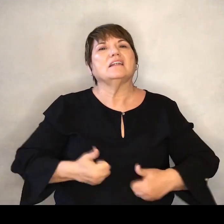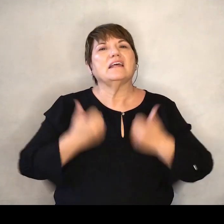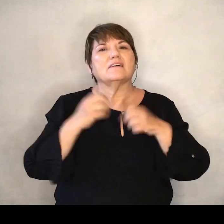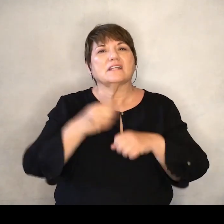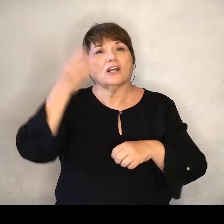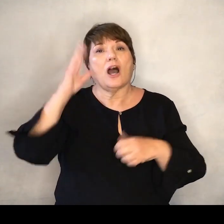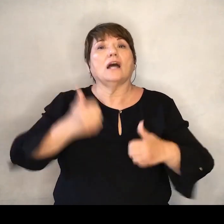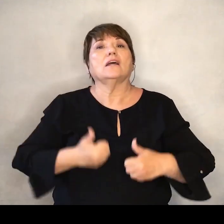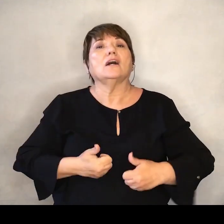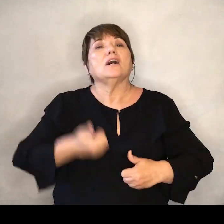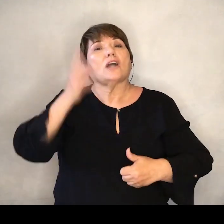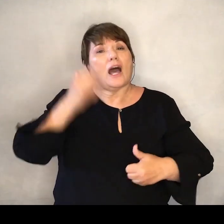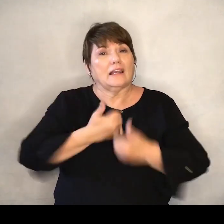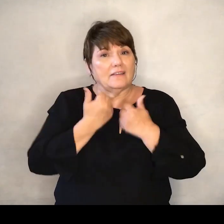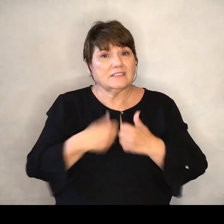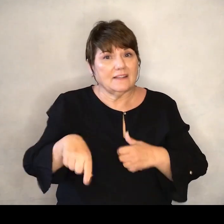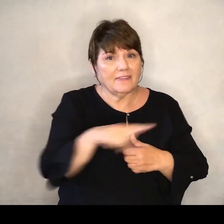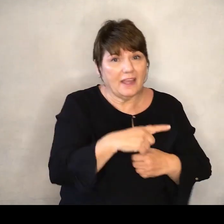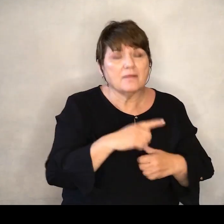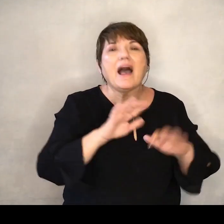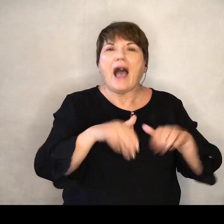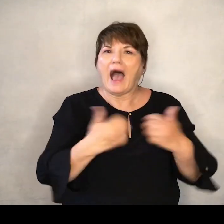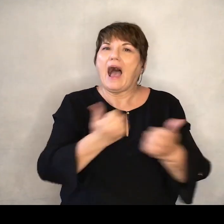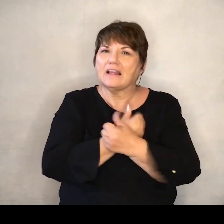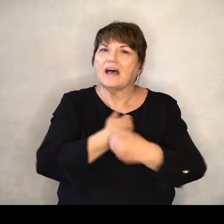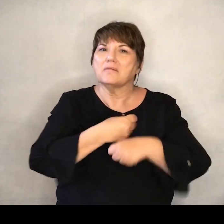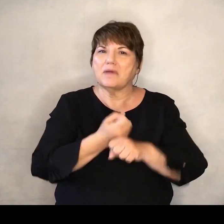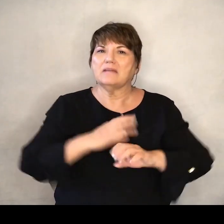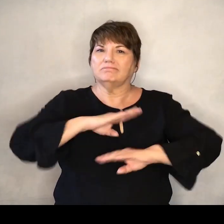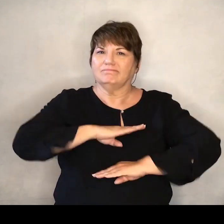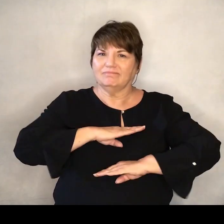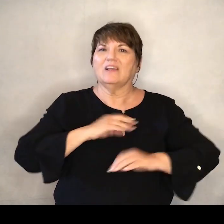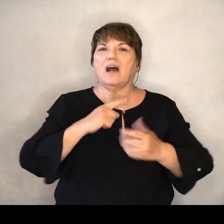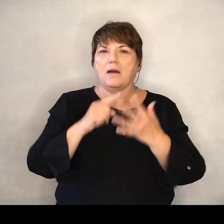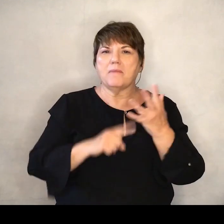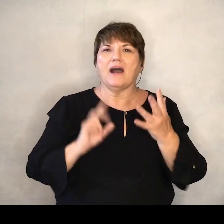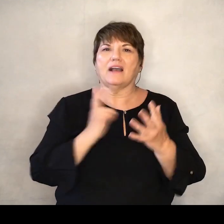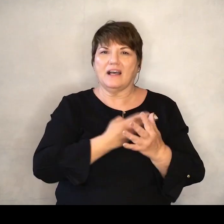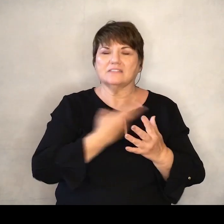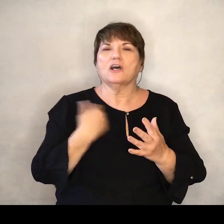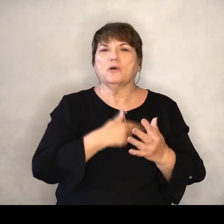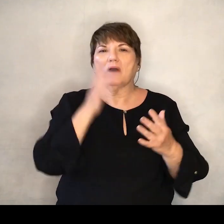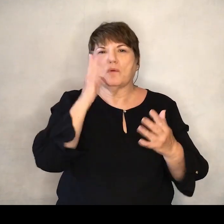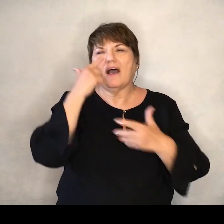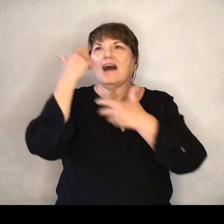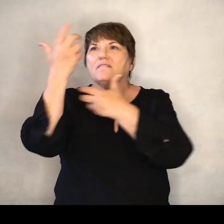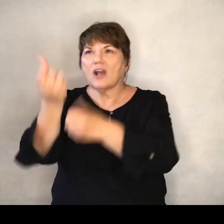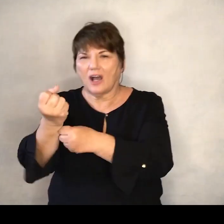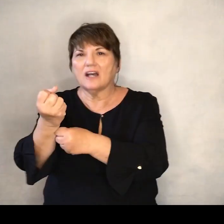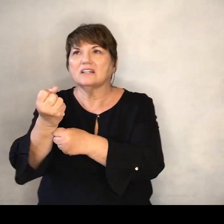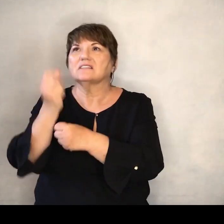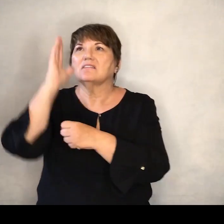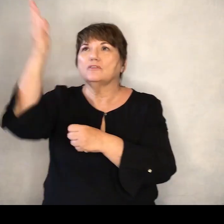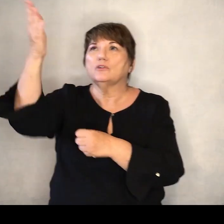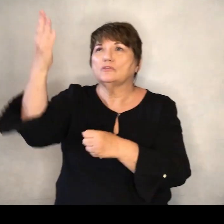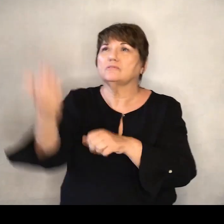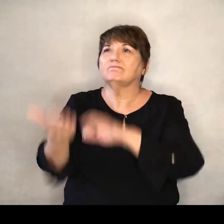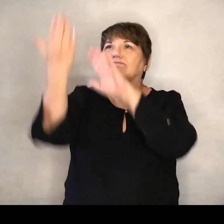and God in them. This is how love is made complete among us so that we will have confidence on the day of judgment.